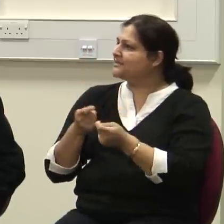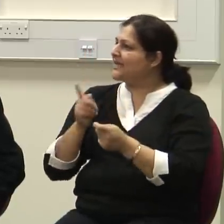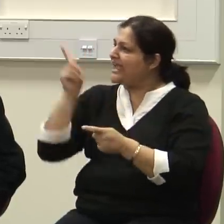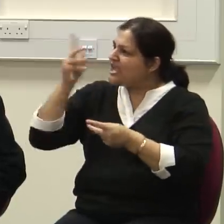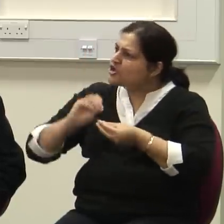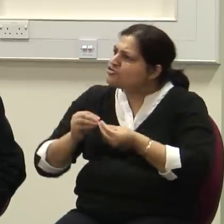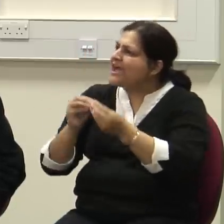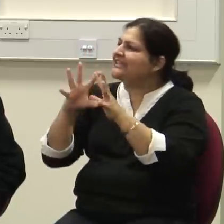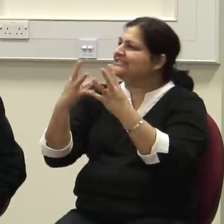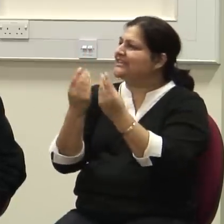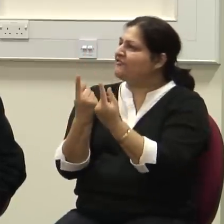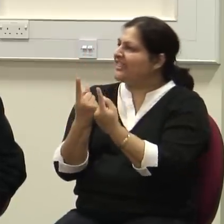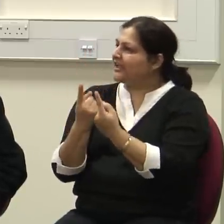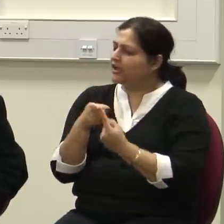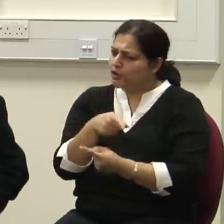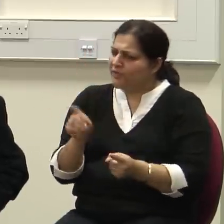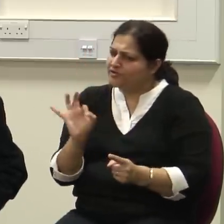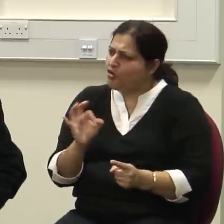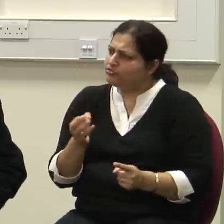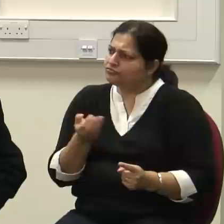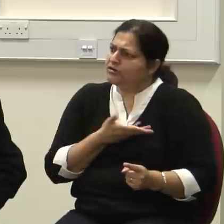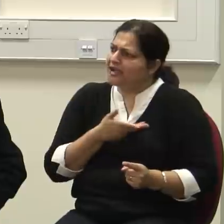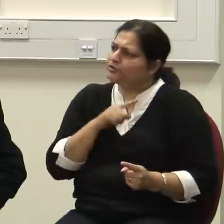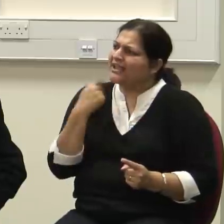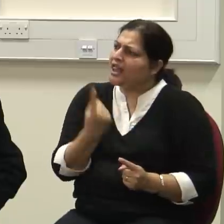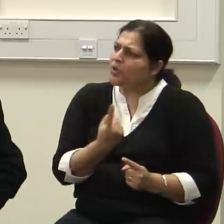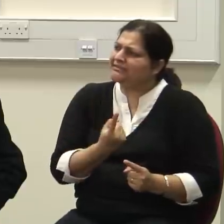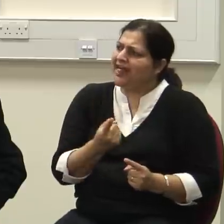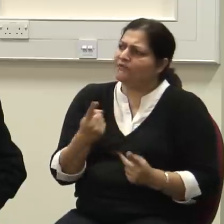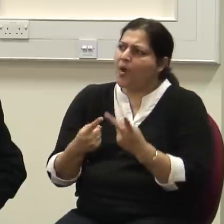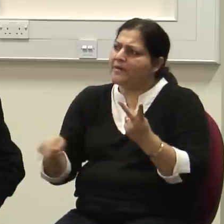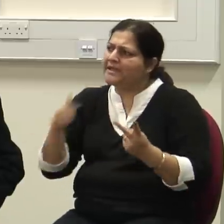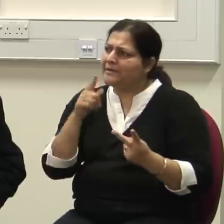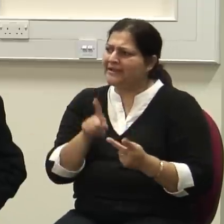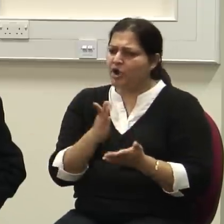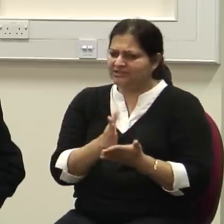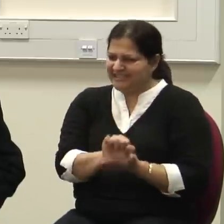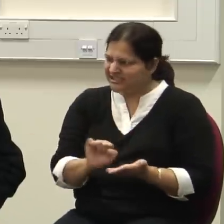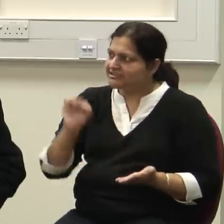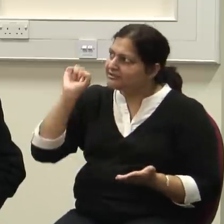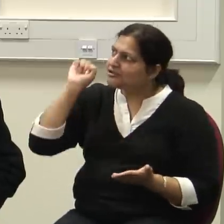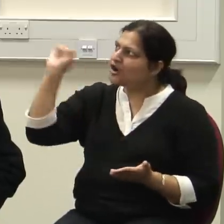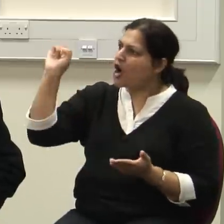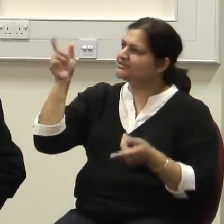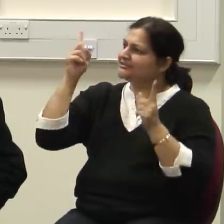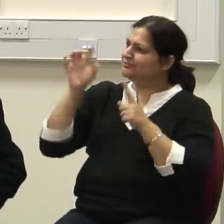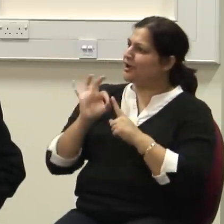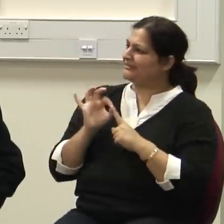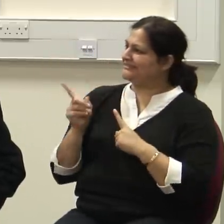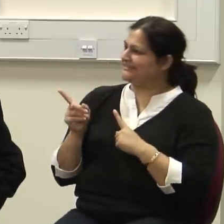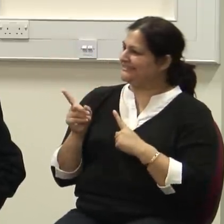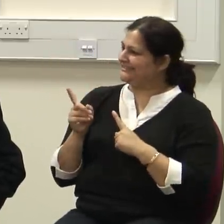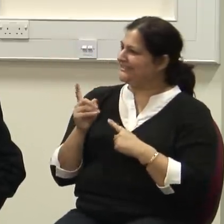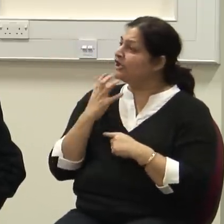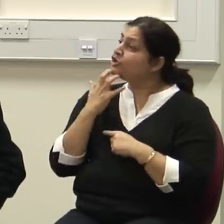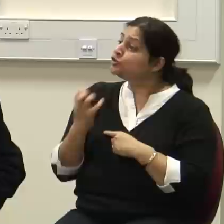You don't have a right to kill anyone or yourself, because it's God's property. And in Judaism, actually killing yourself is a worse offense than killing